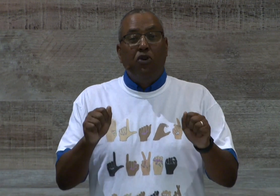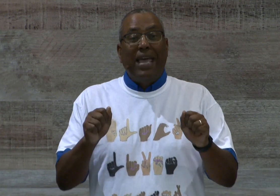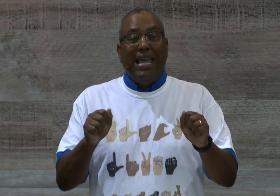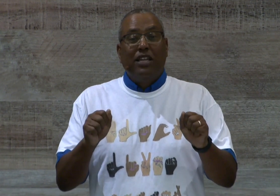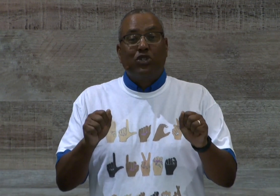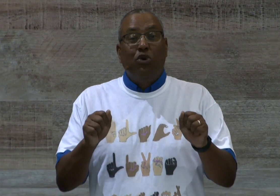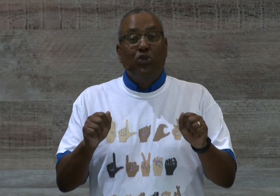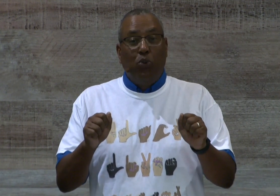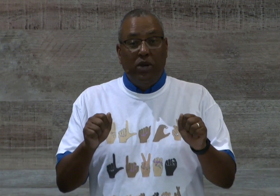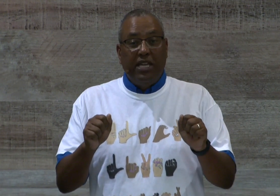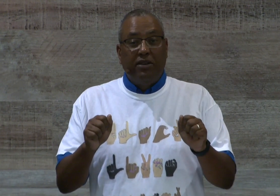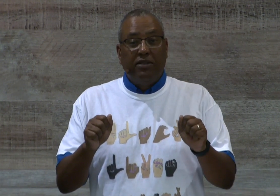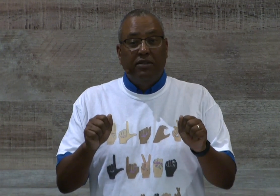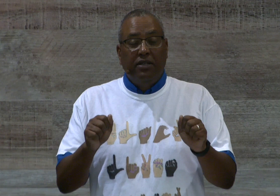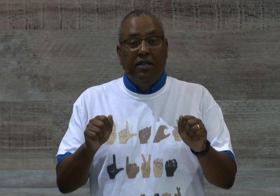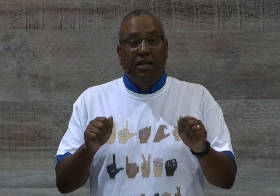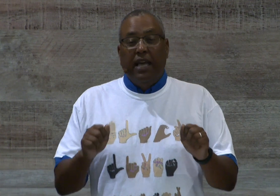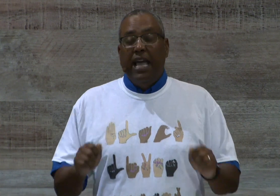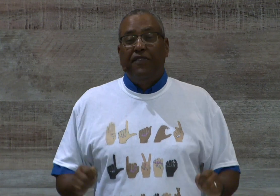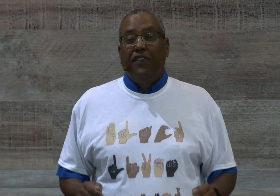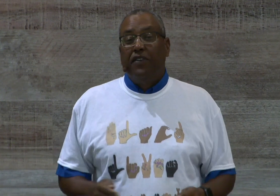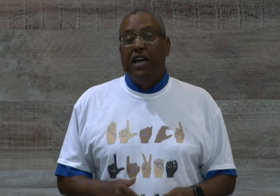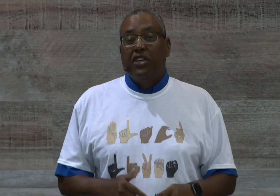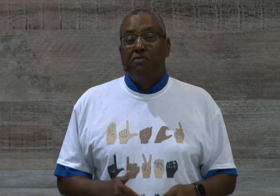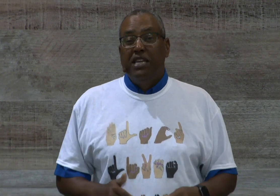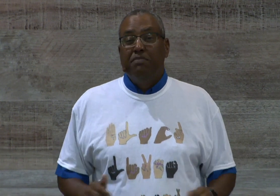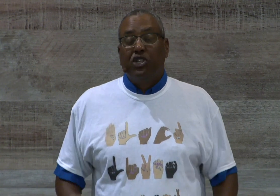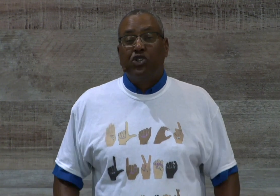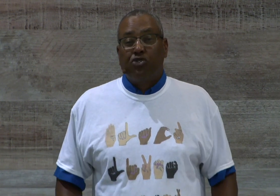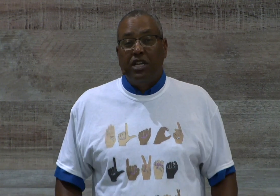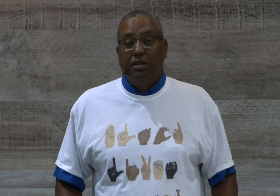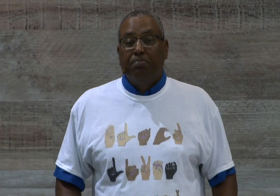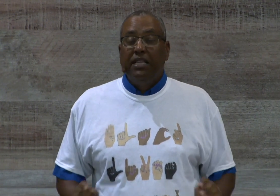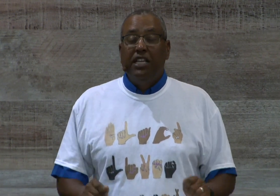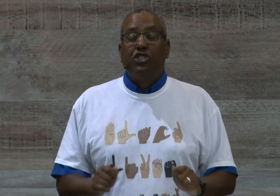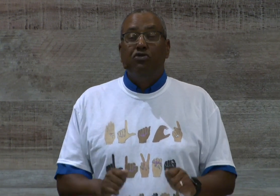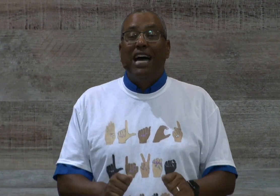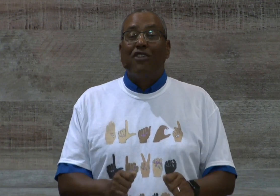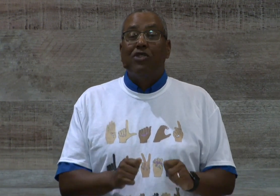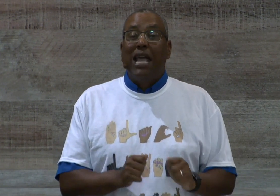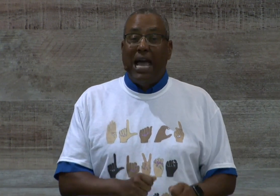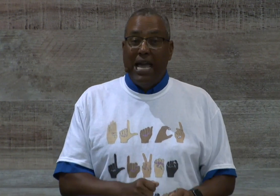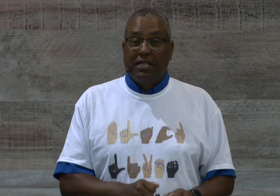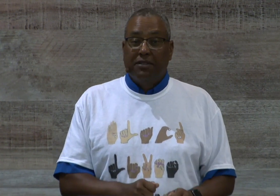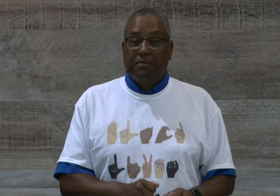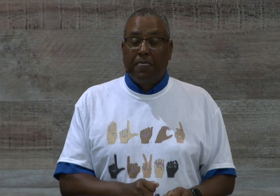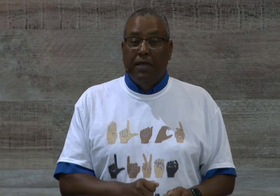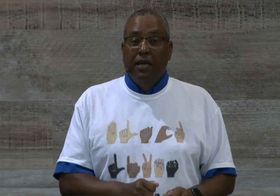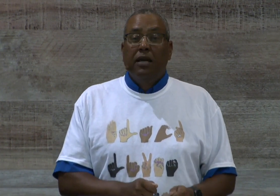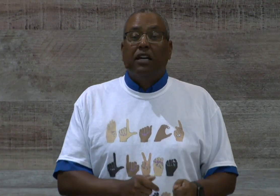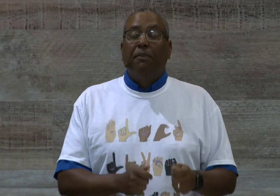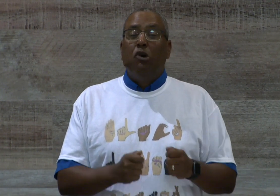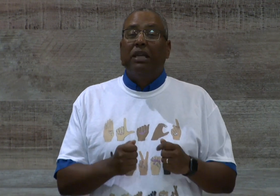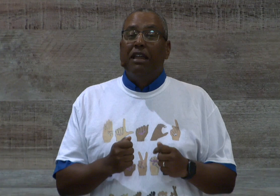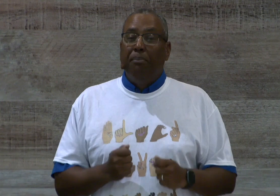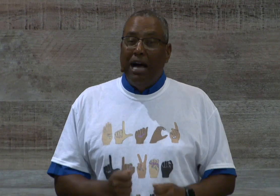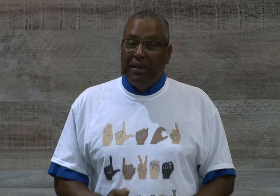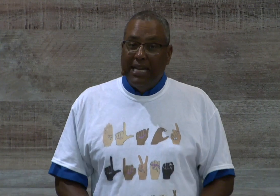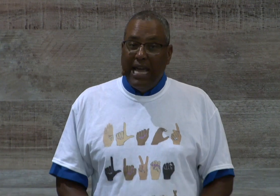hands on the wheel, and if you feel like you're being mistreated, please do not react. Come home and let mom and dad